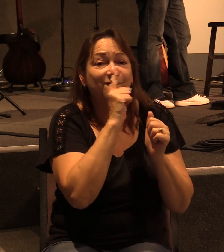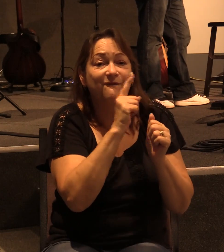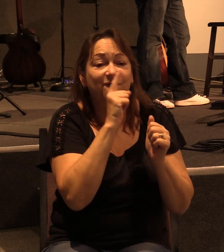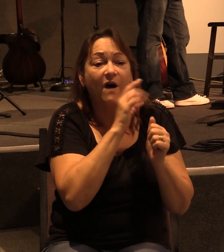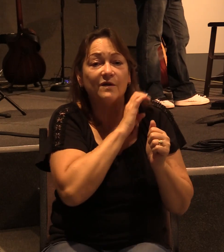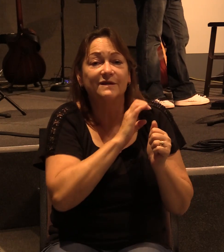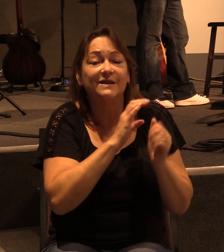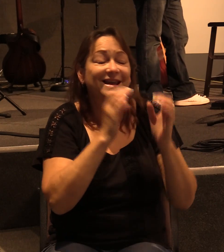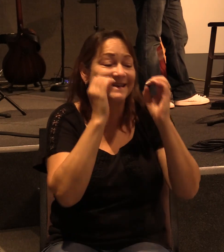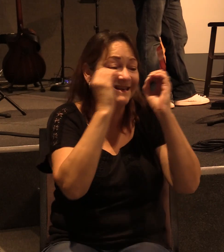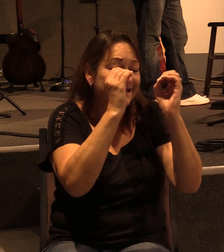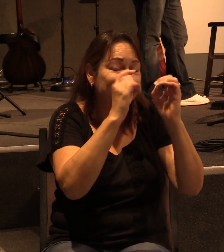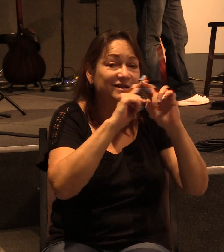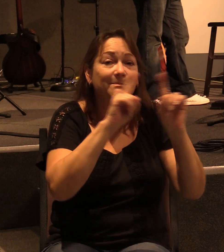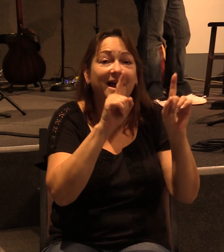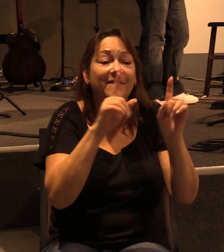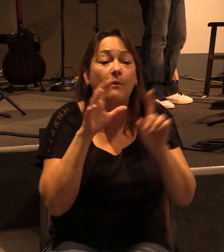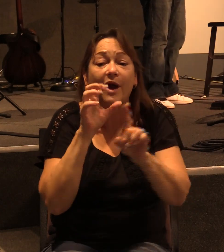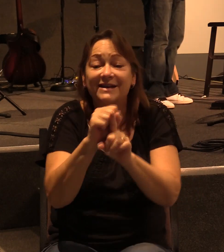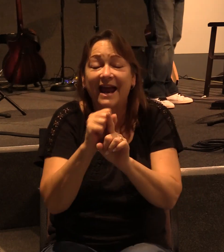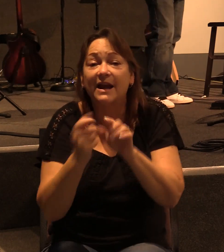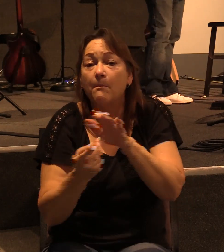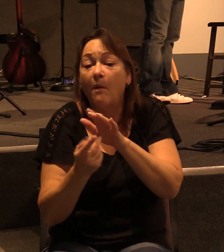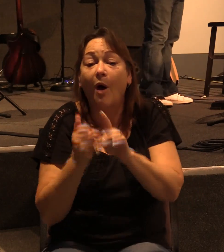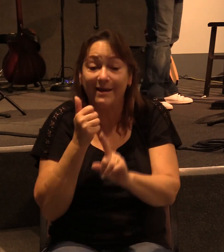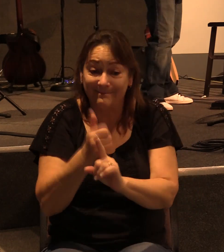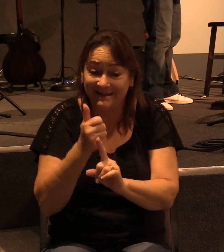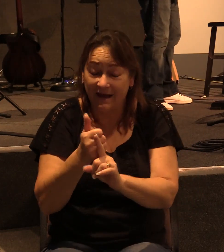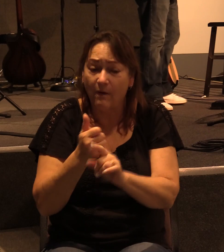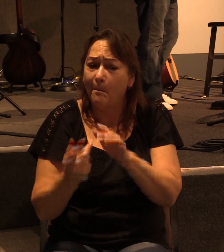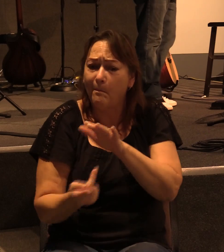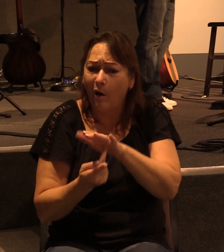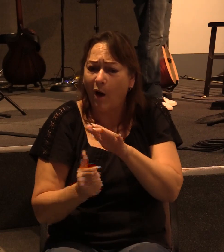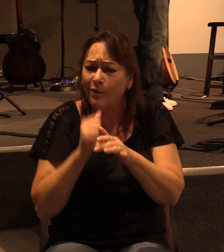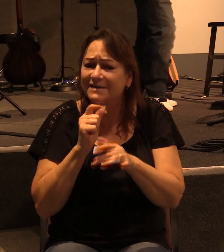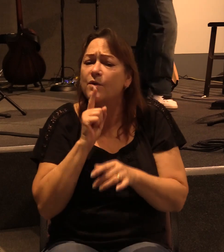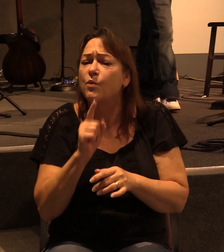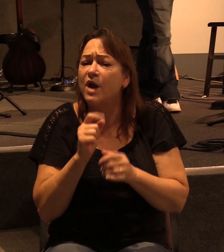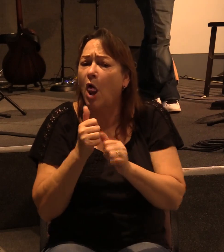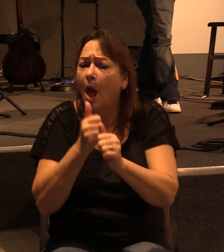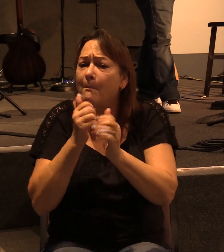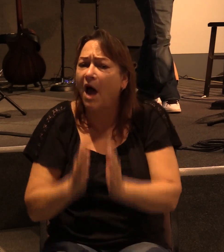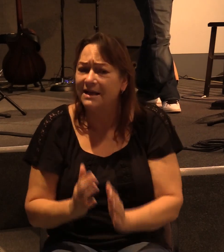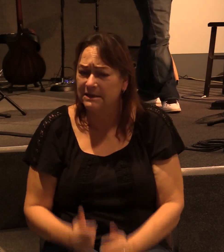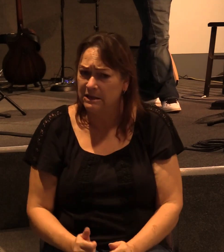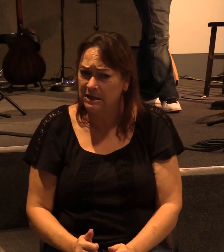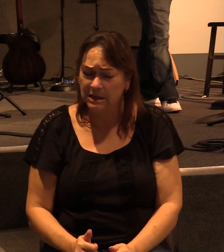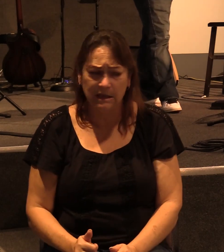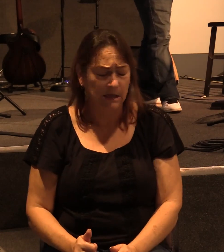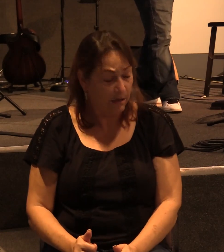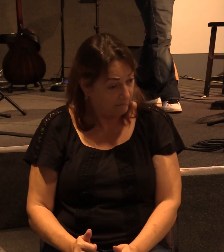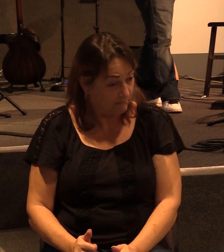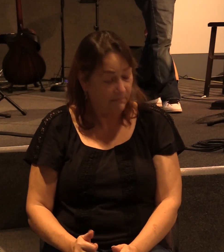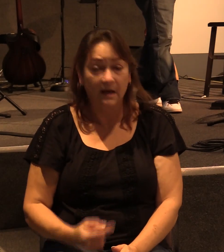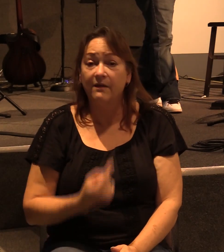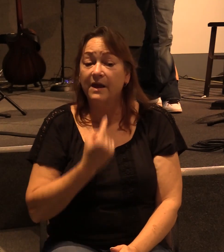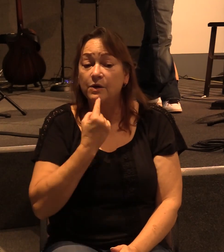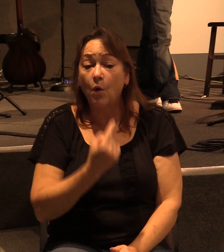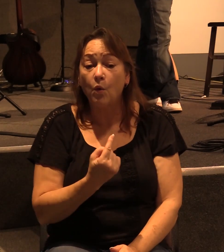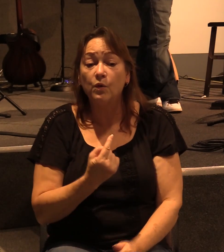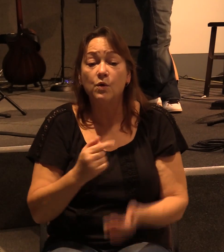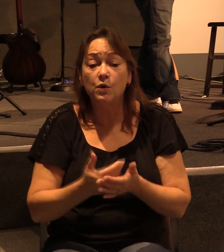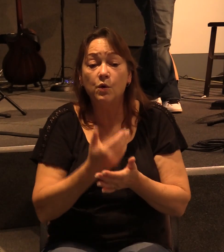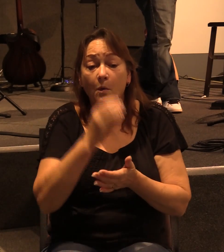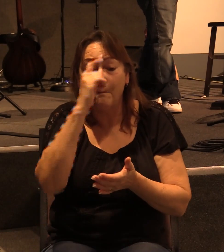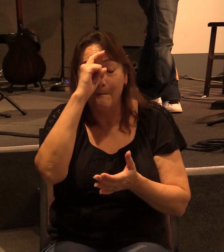personally. They told the new believers that, well, Paul wasn't even a real apostle. They told the new